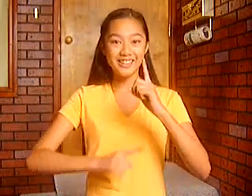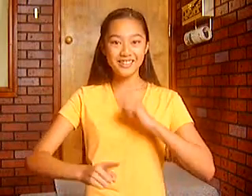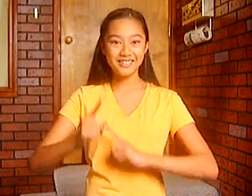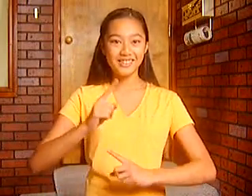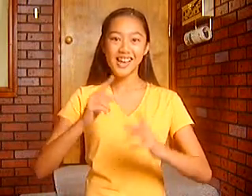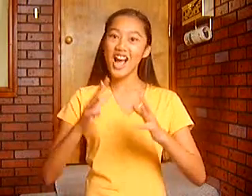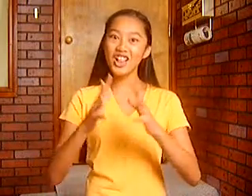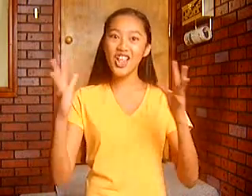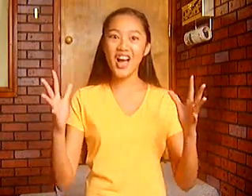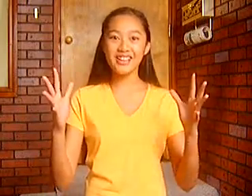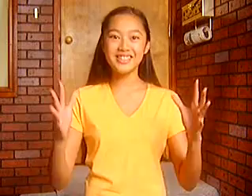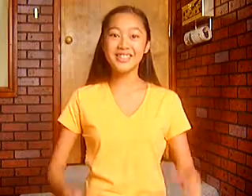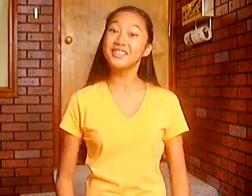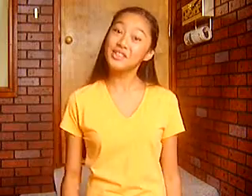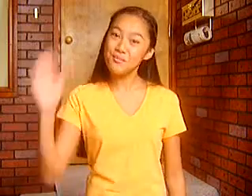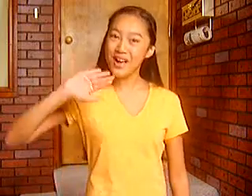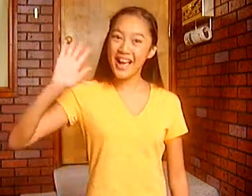a lot! Bye!